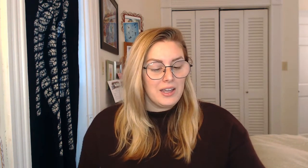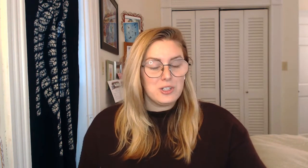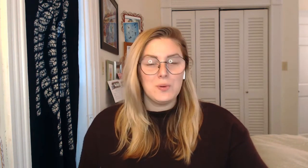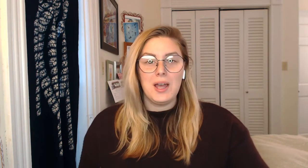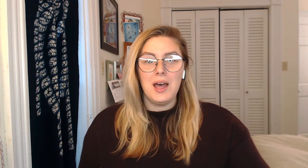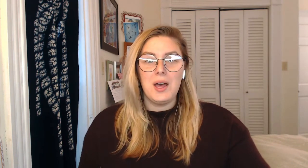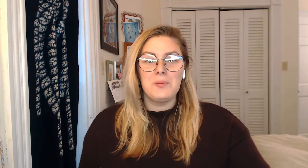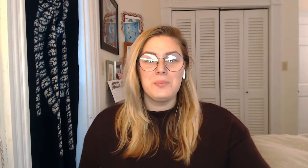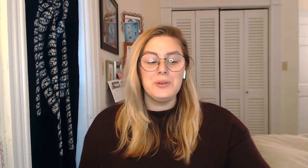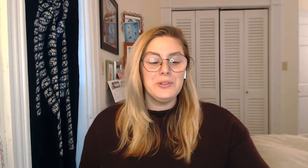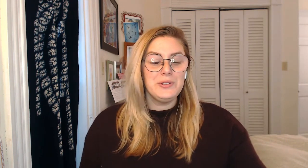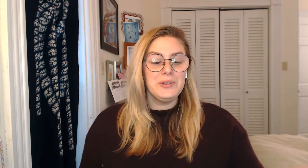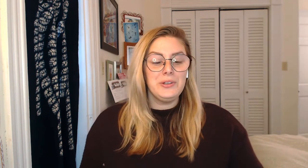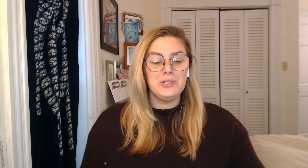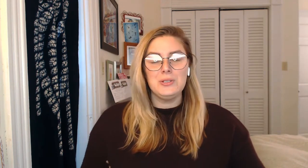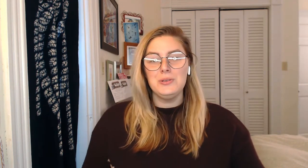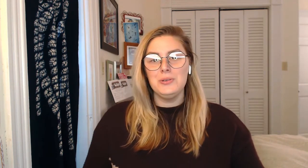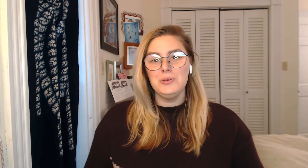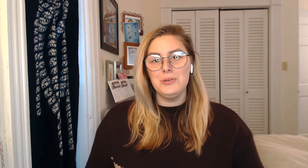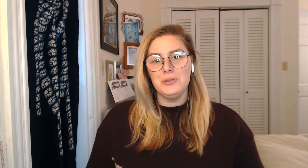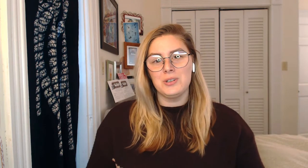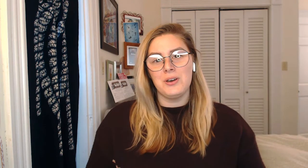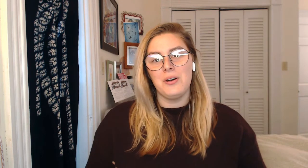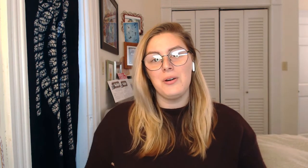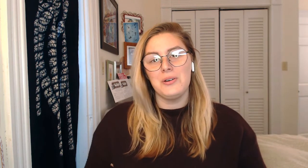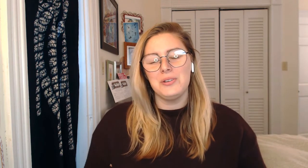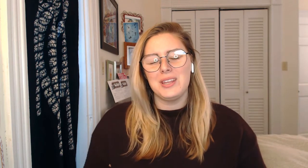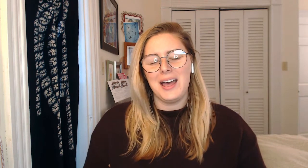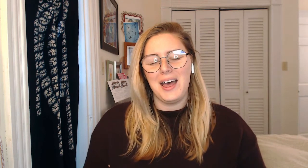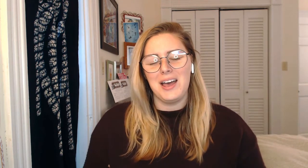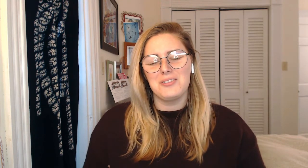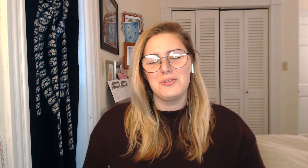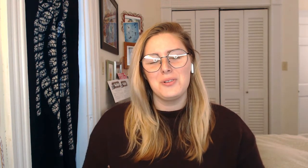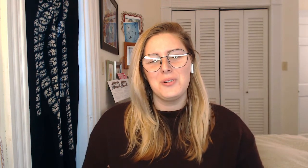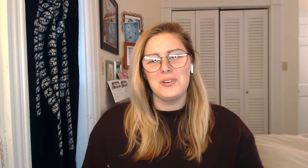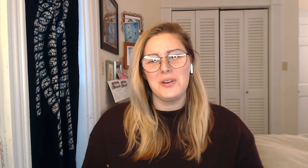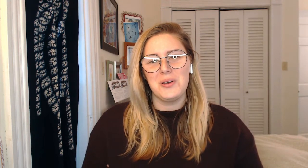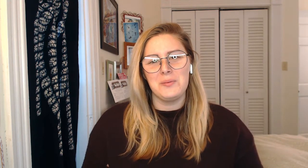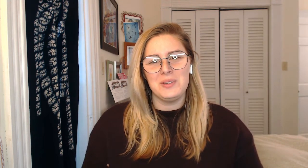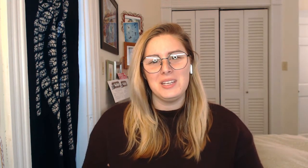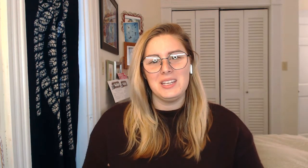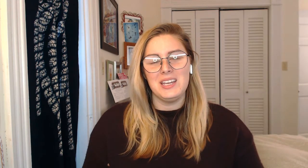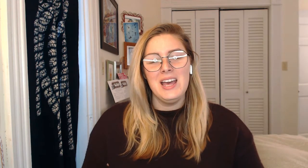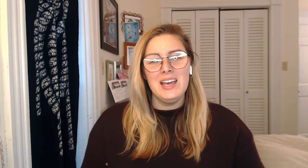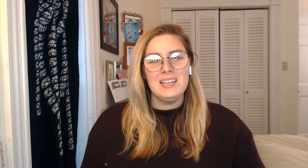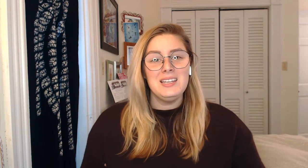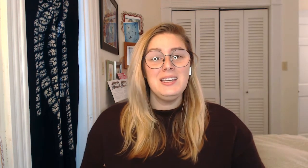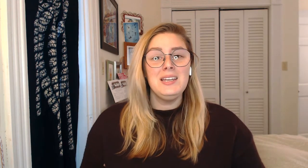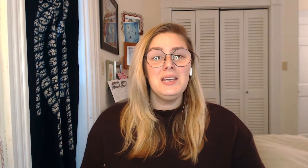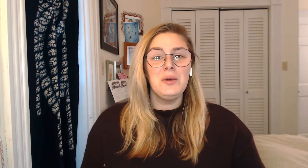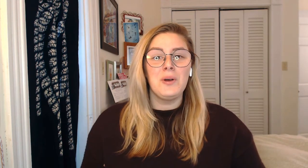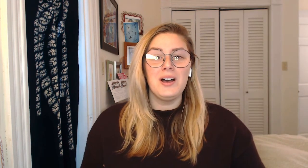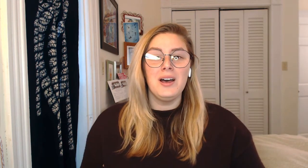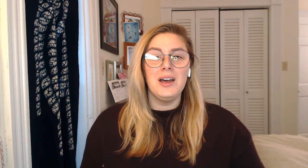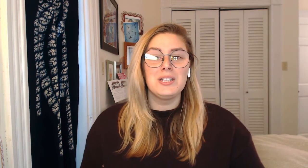tremble to know that for me He was